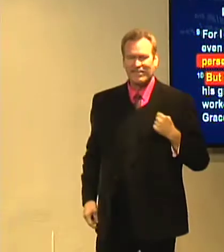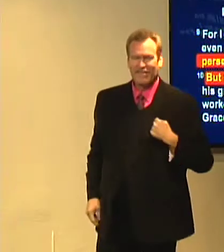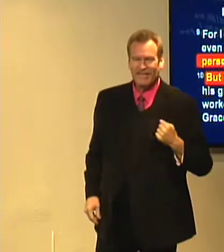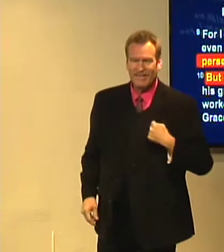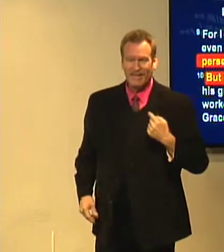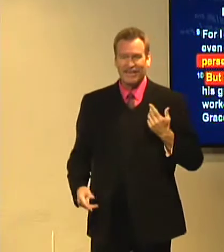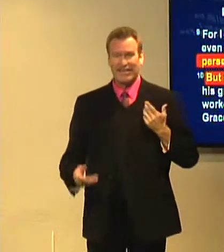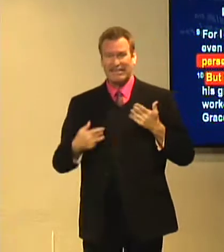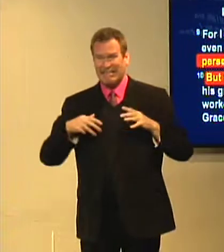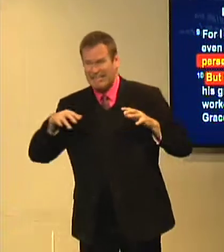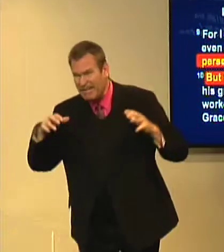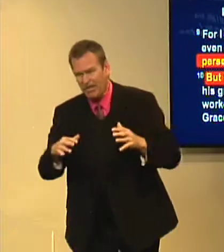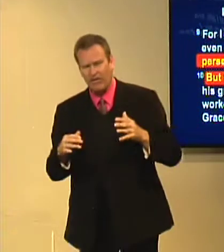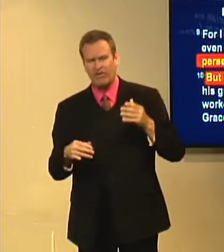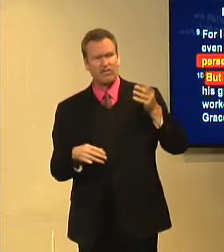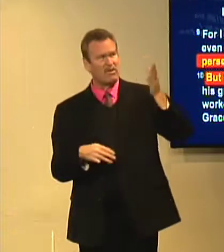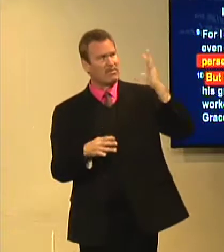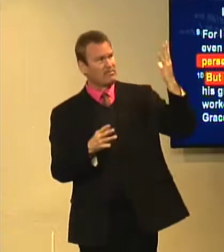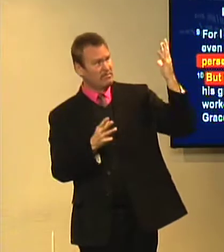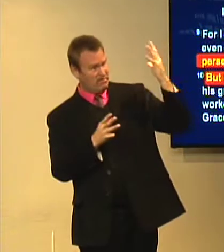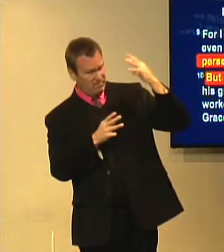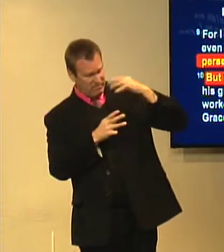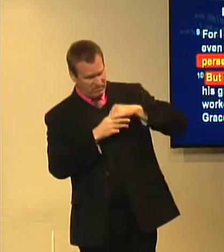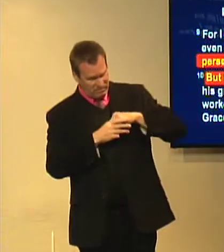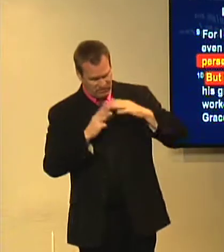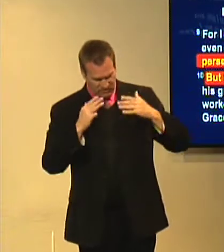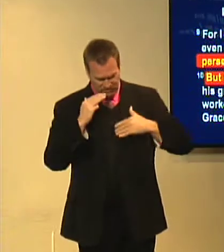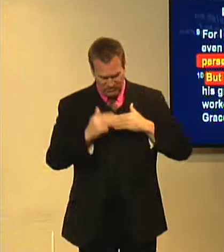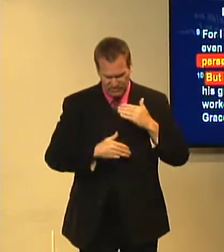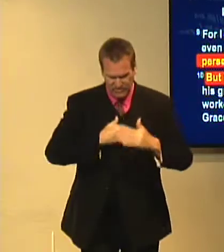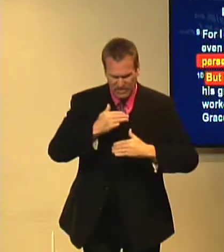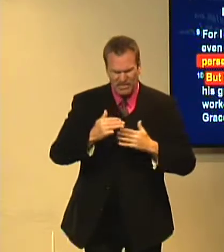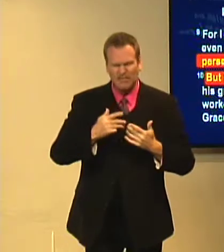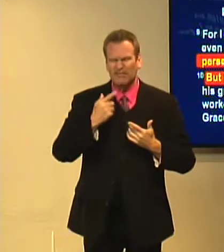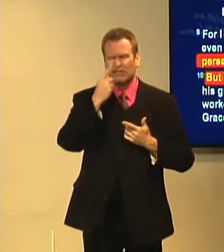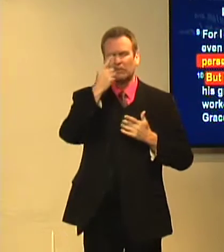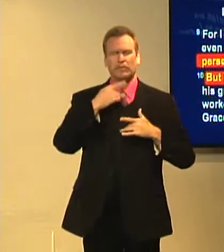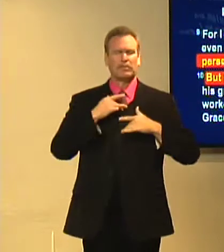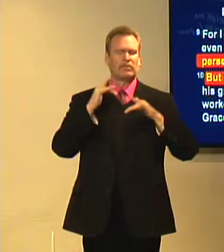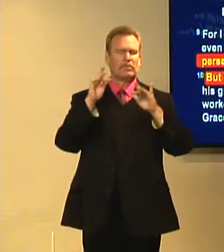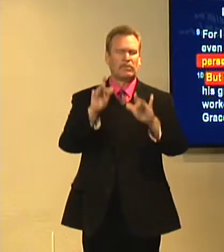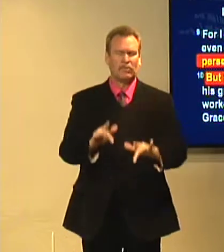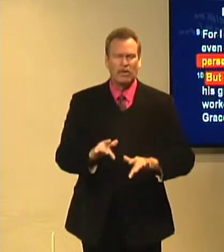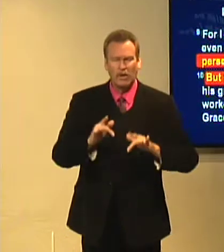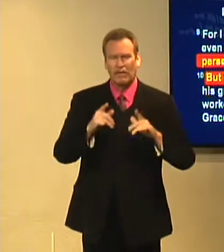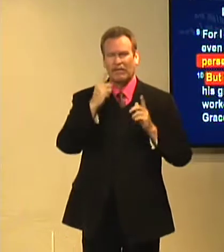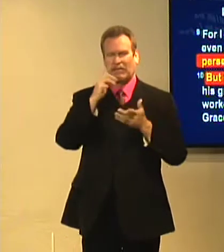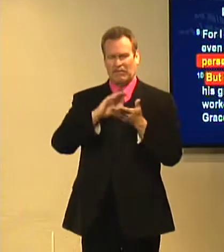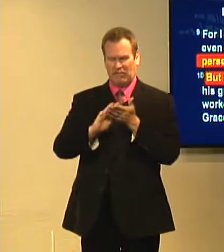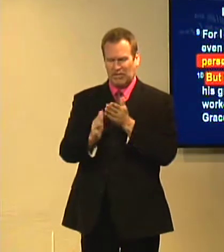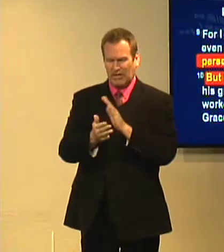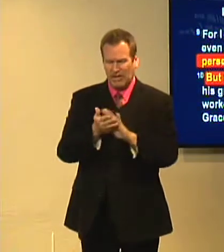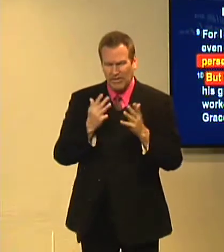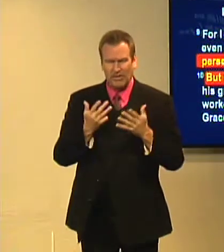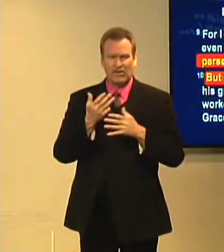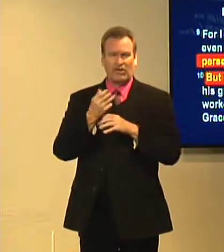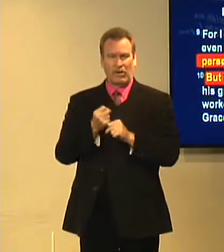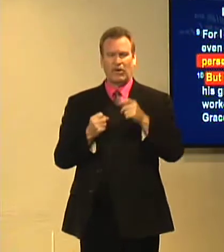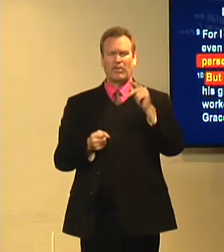I am who's with me. the truth on the mercy of your gift showed